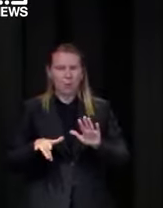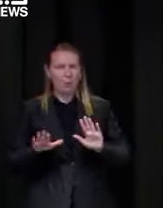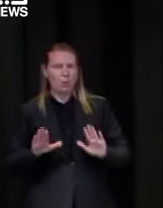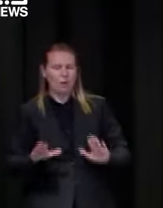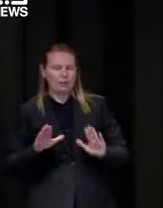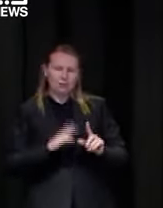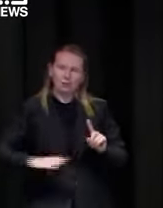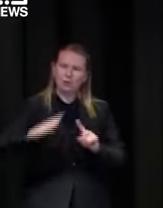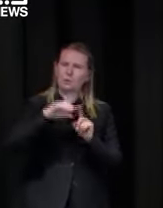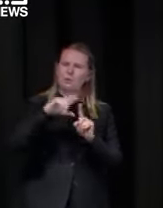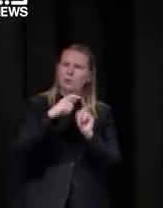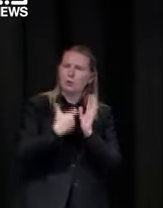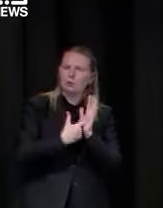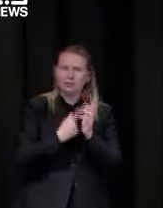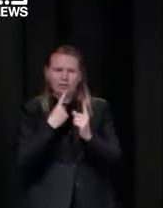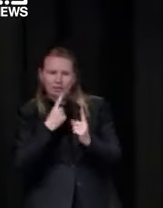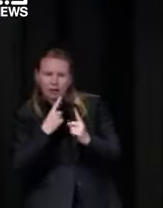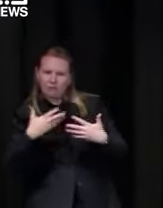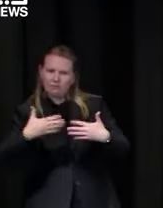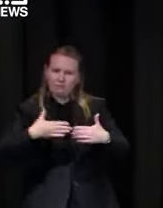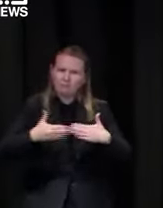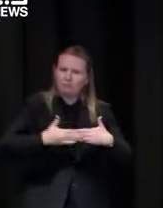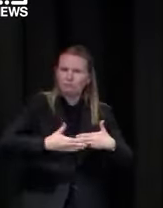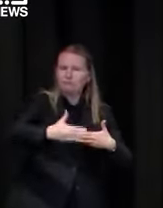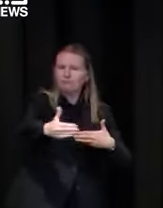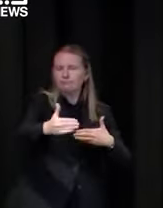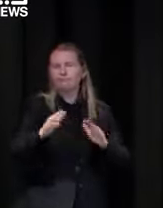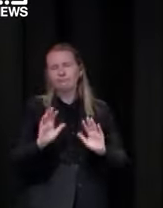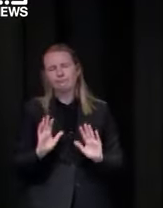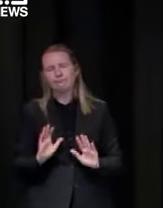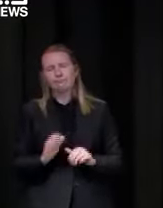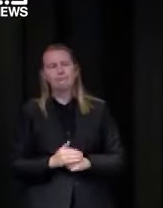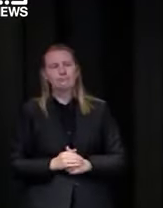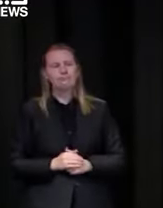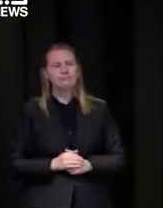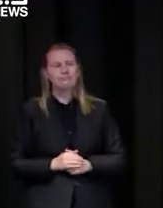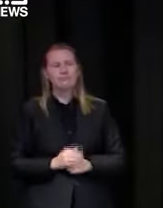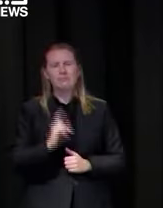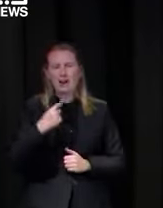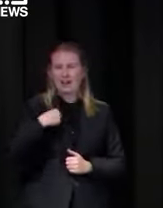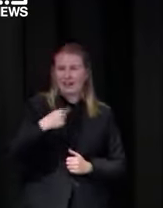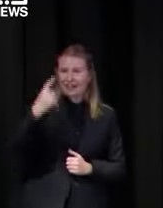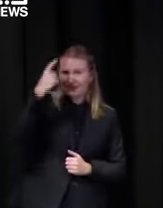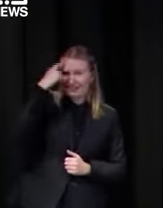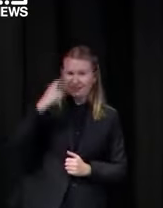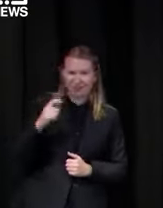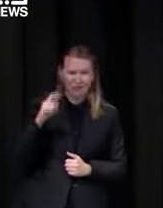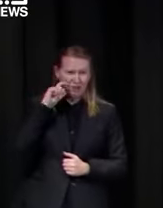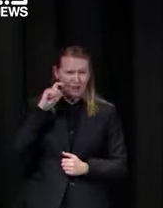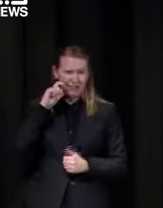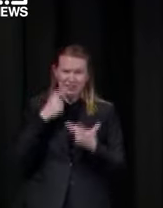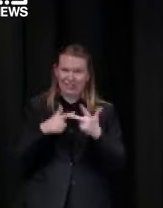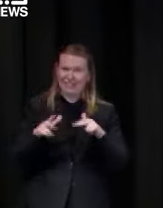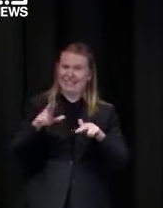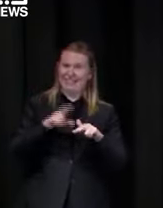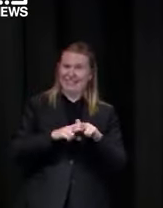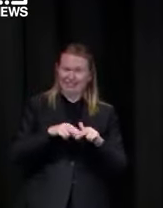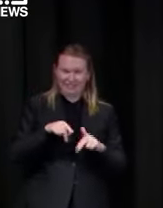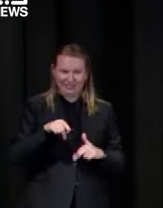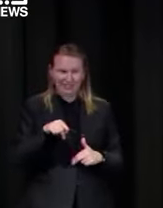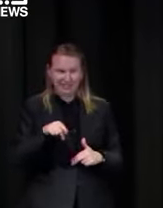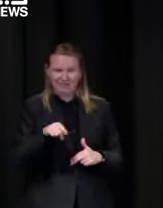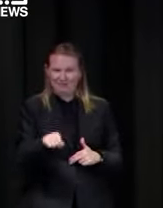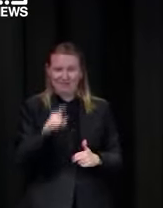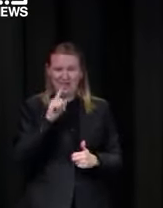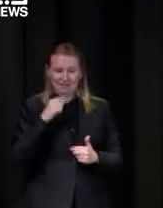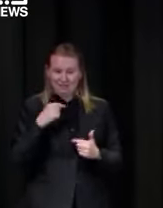uh but i would just say i think it would be it would be strange if uh you weren't allowed to stand at the public bar to